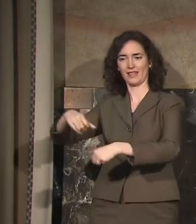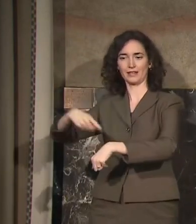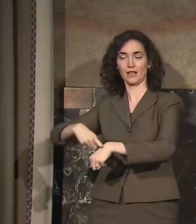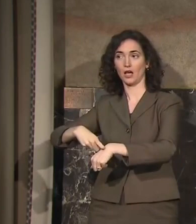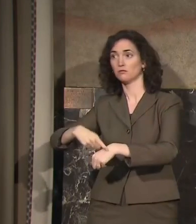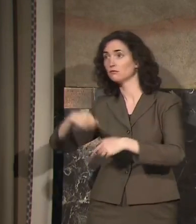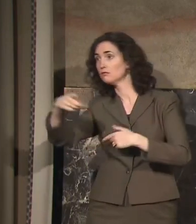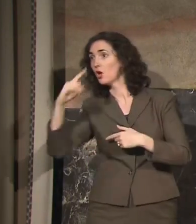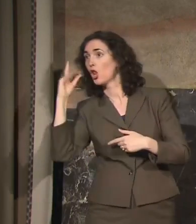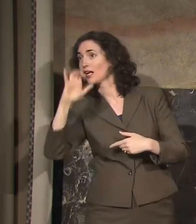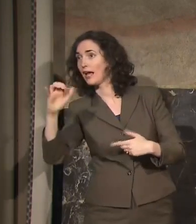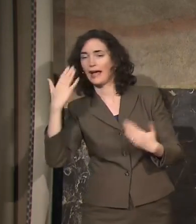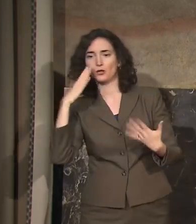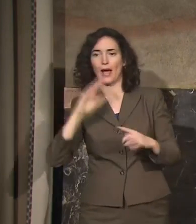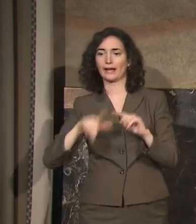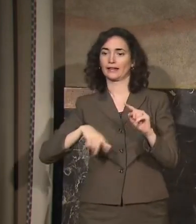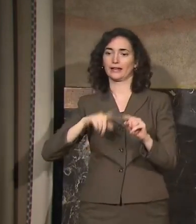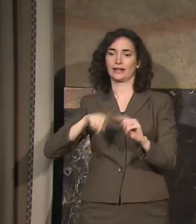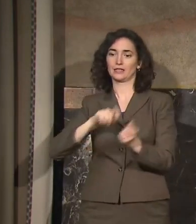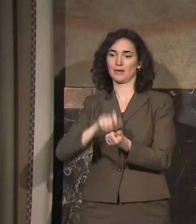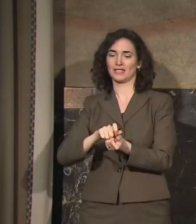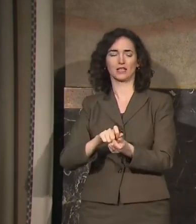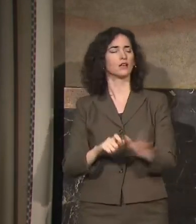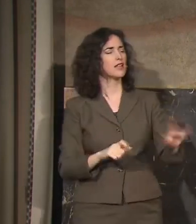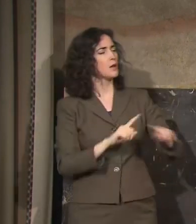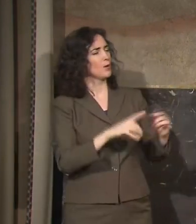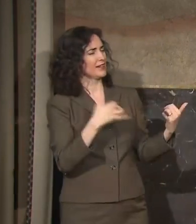know what that looks like, so I can't be more specific. Yes, sir.